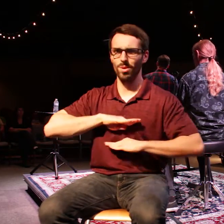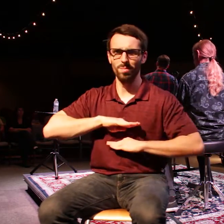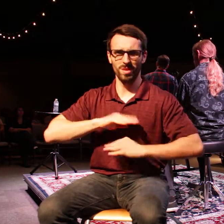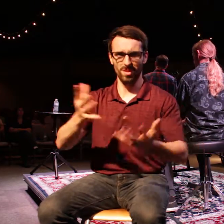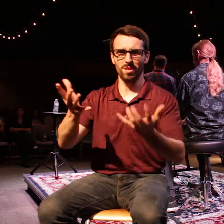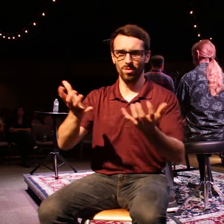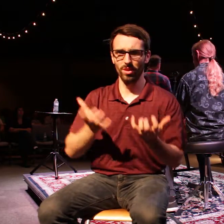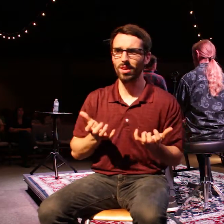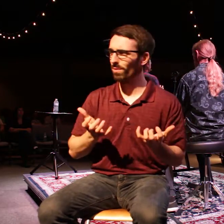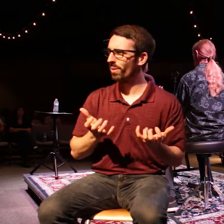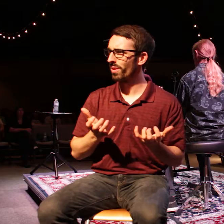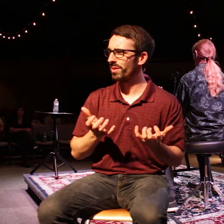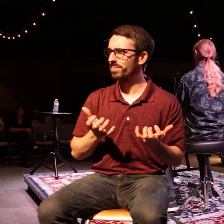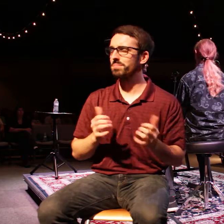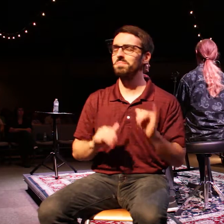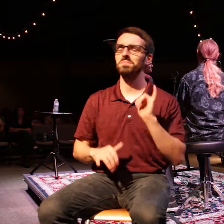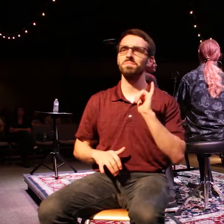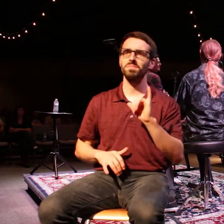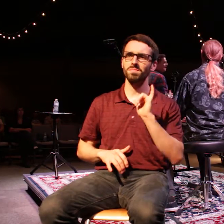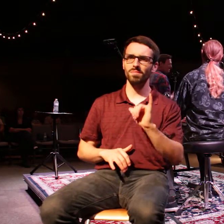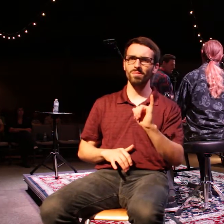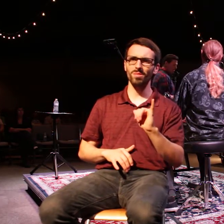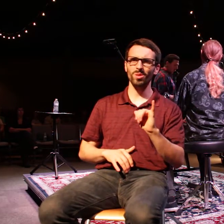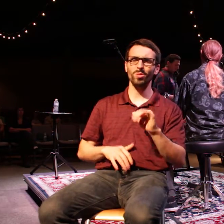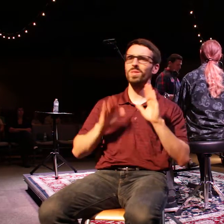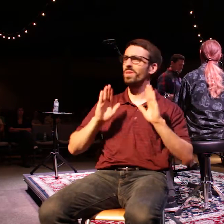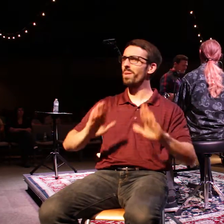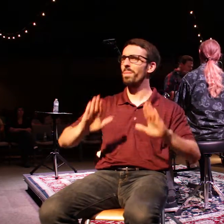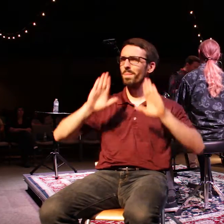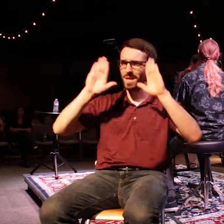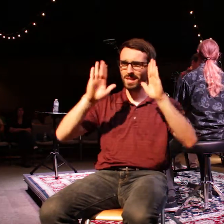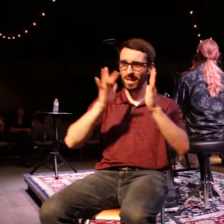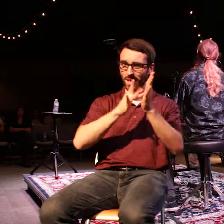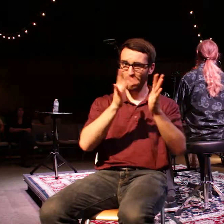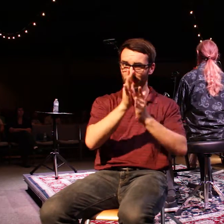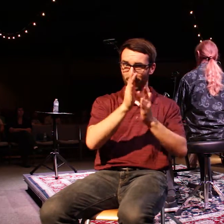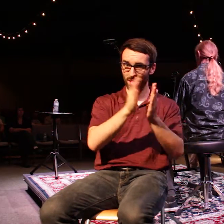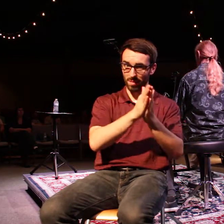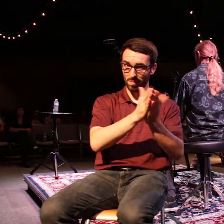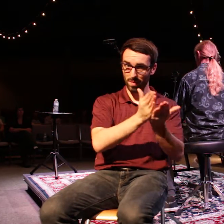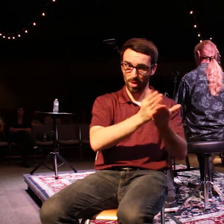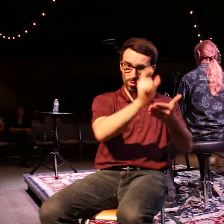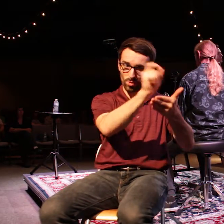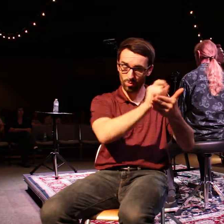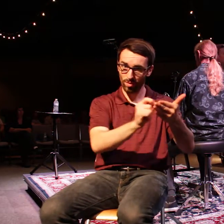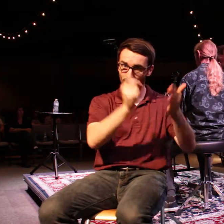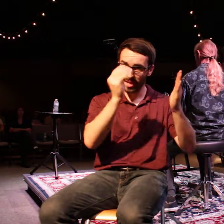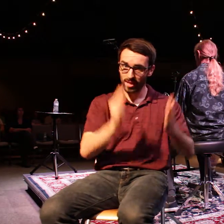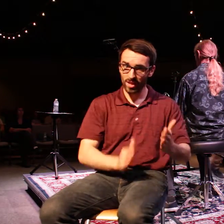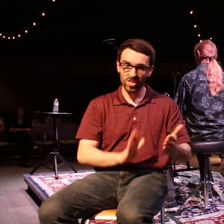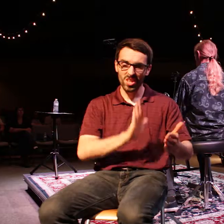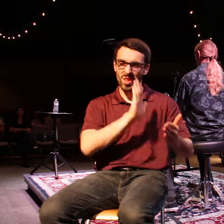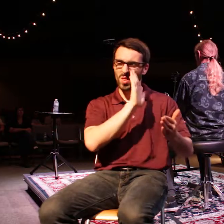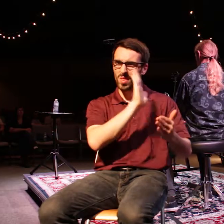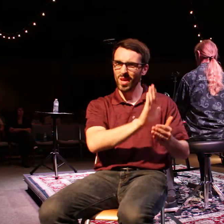What's amazing is the gospel writers, when they, the details that they give when they recount the crucifixion story of Jesus,